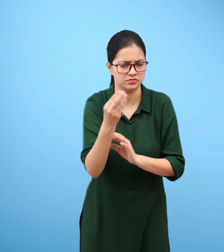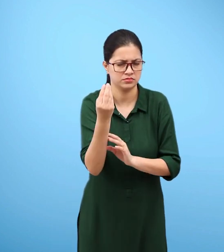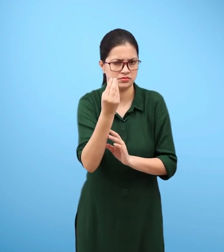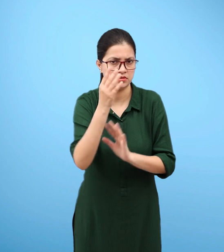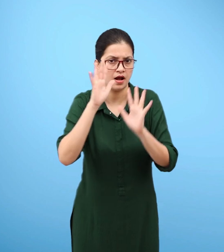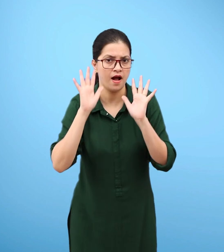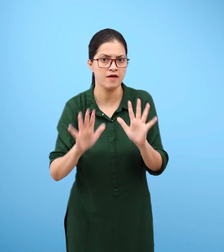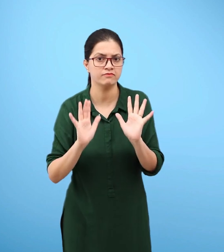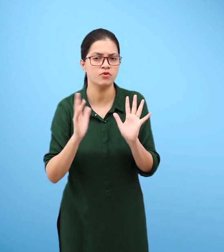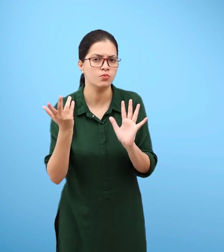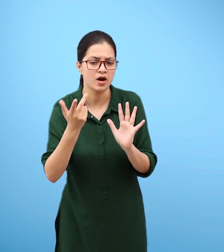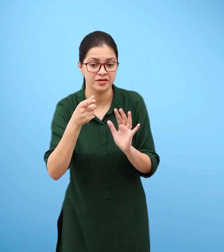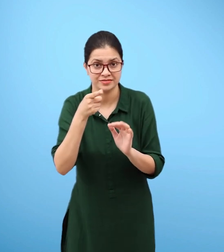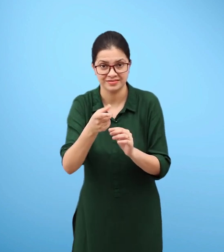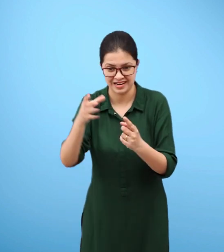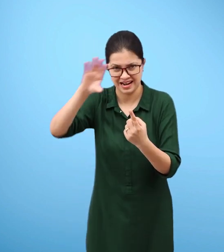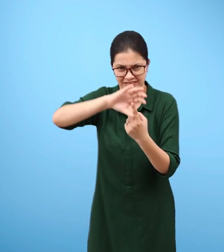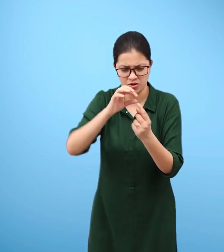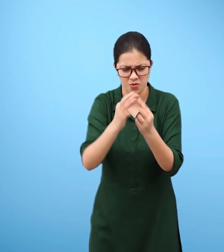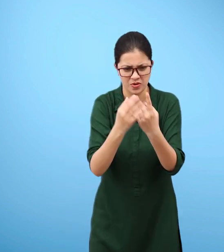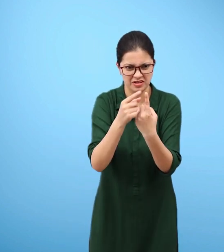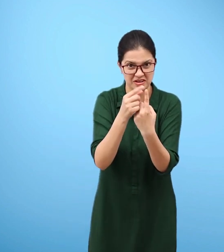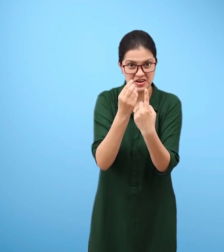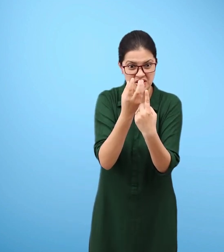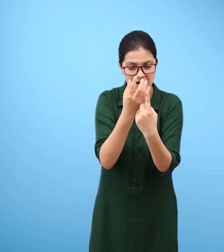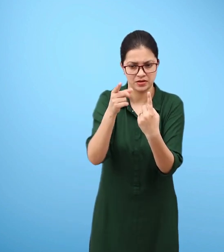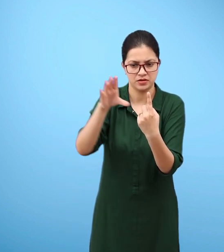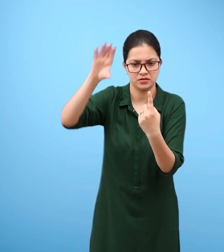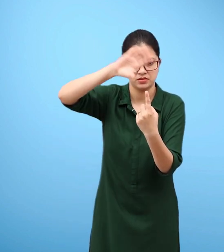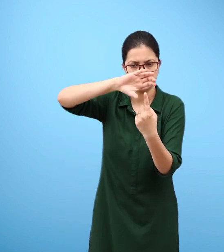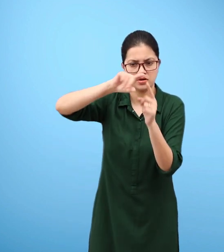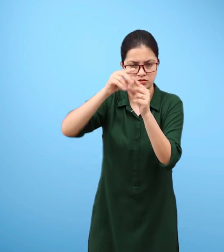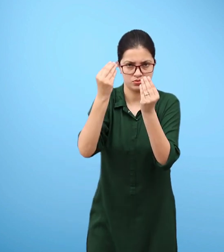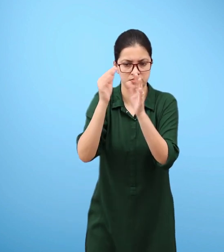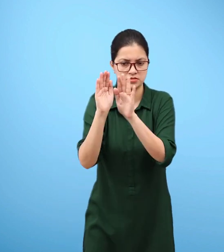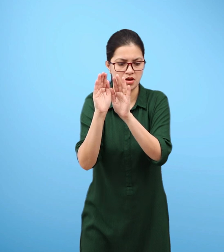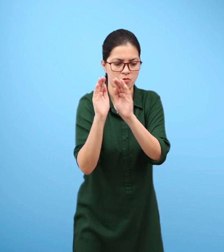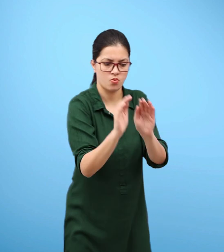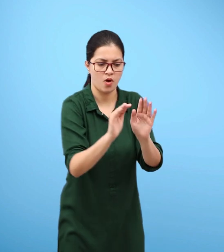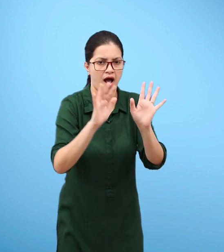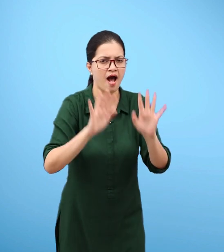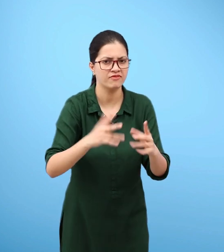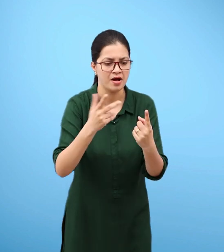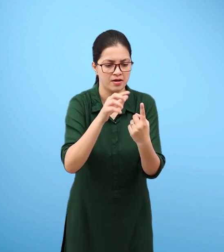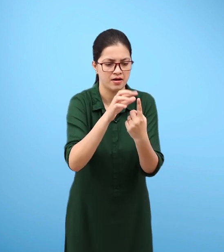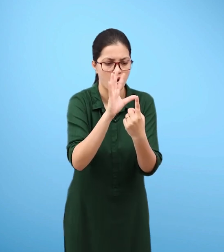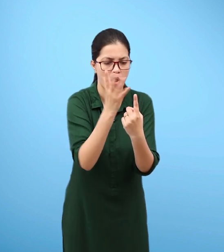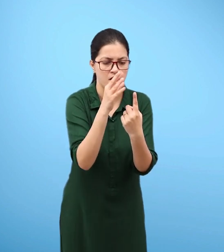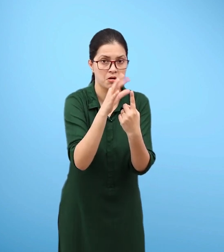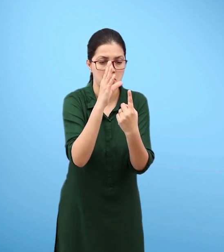seems that the candle